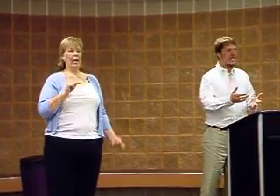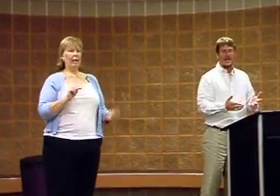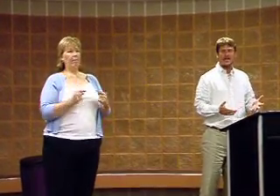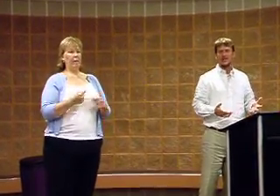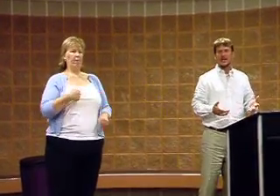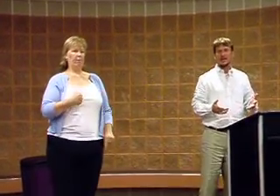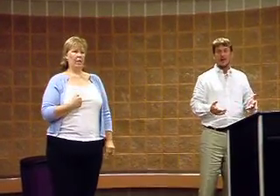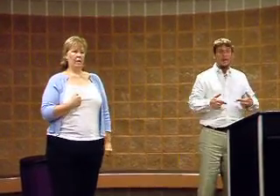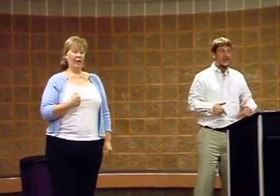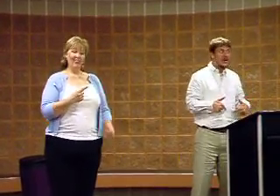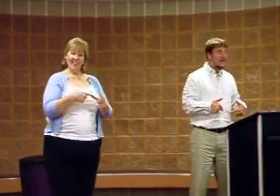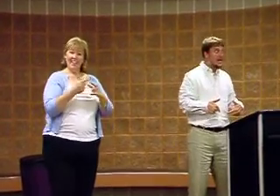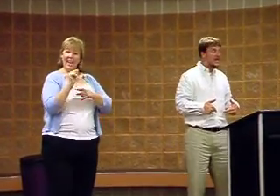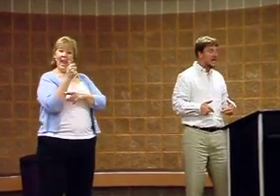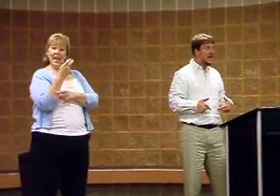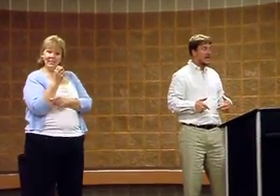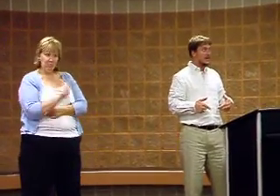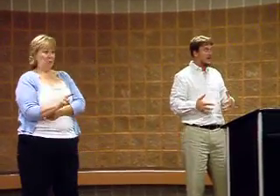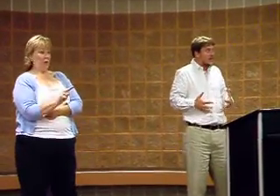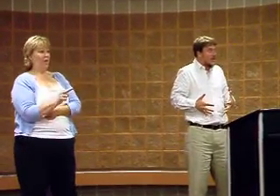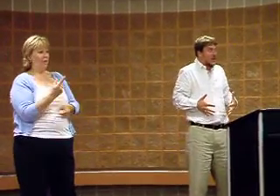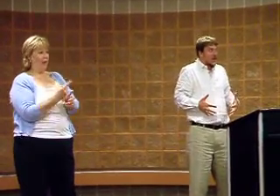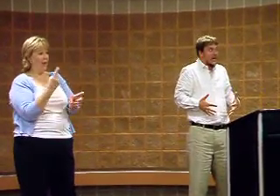getting aspirin. They're in a lot of pain. I mean, they're hurting.